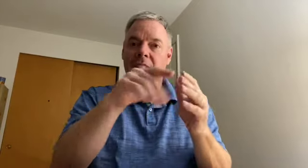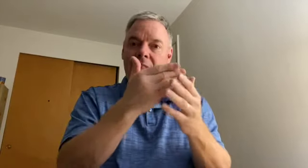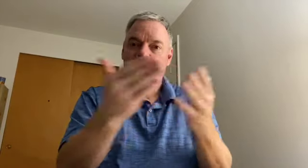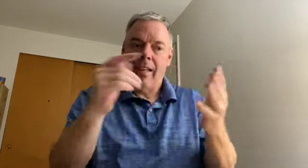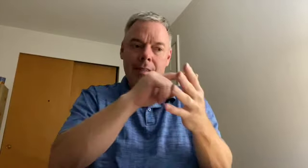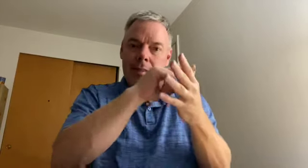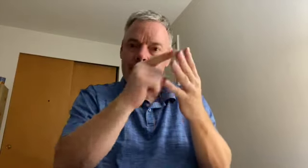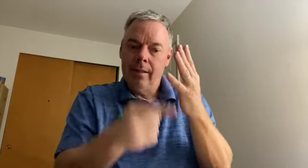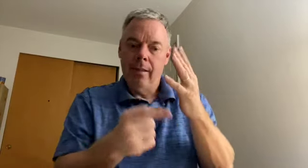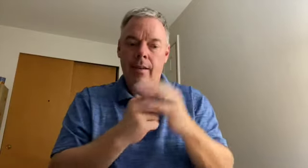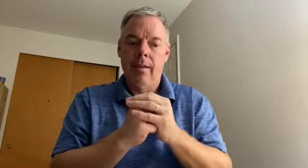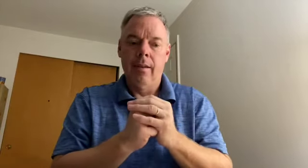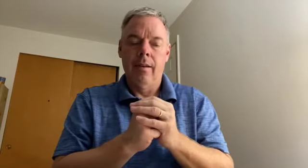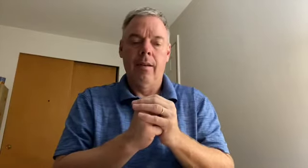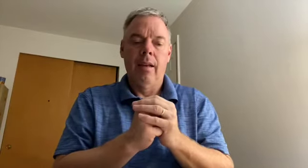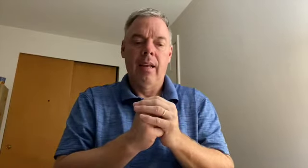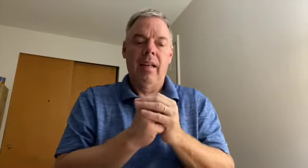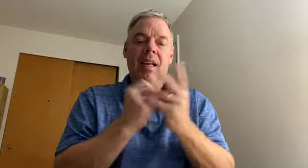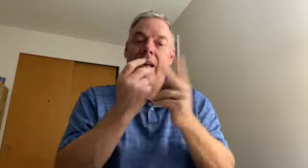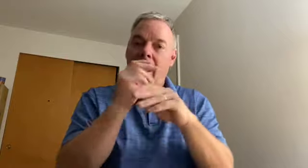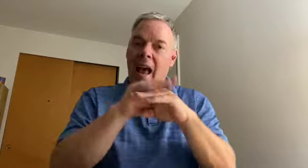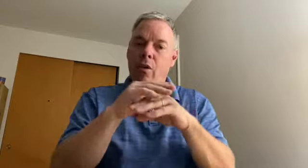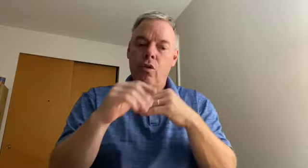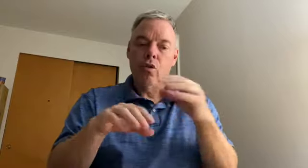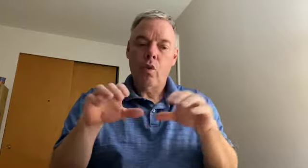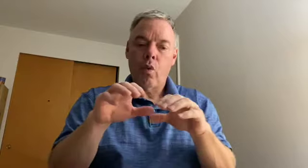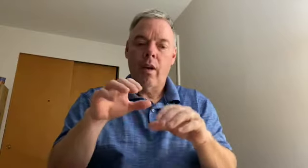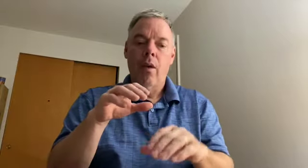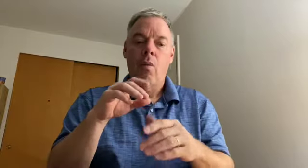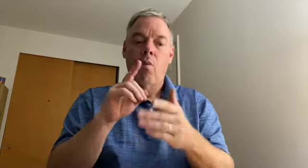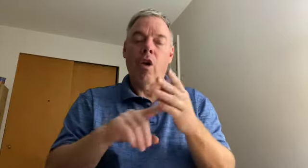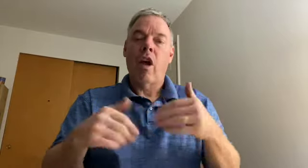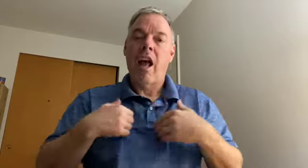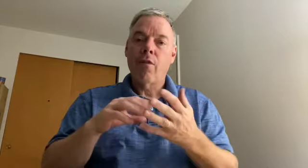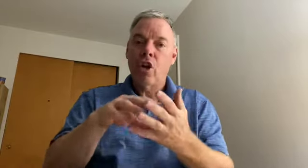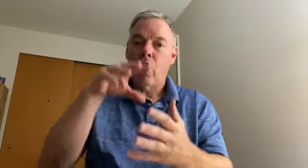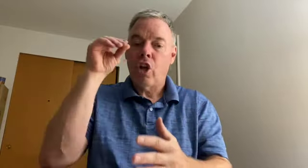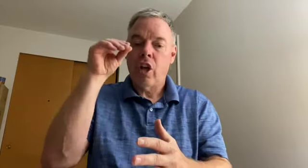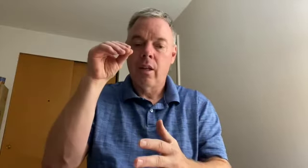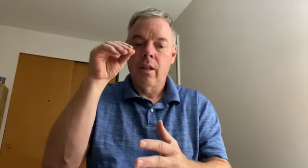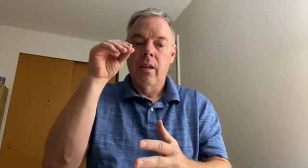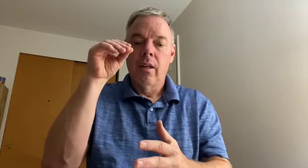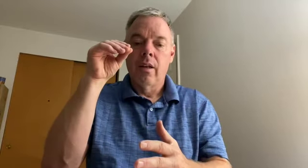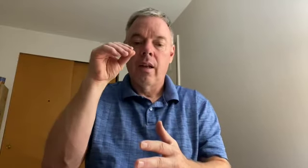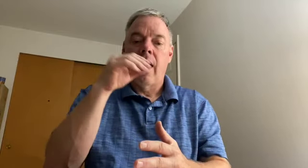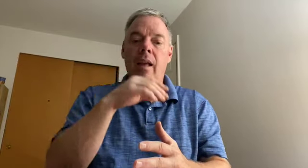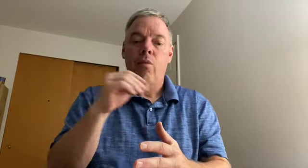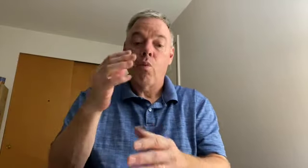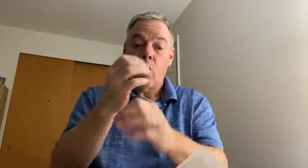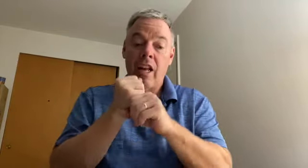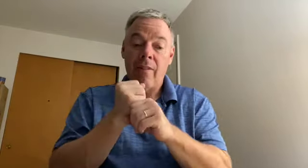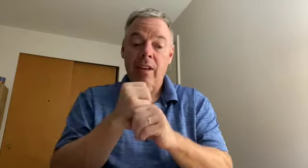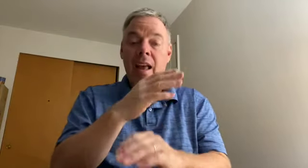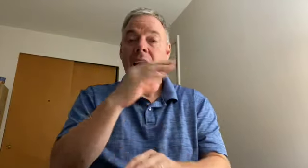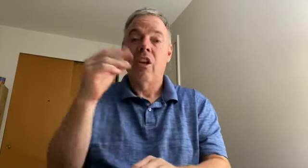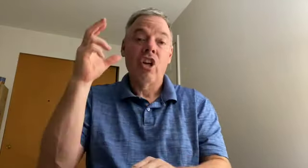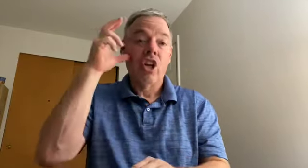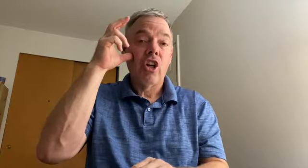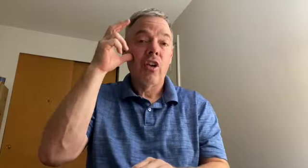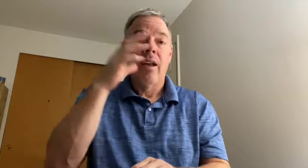things keep on doing what you have learned and received and heard and